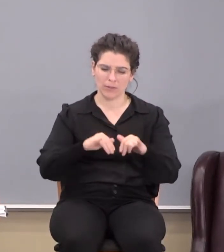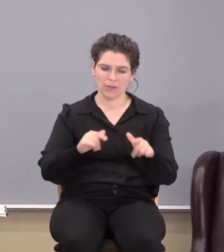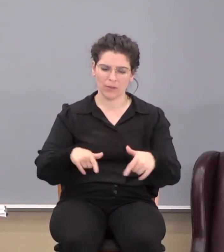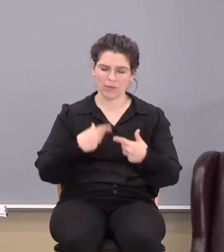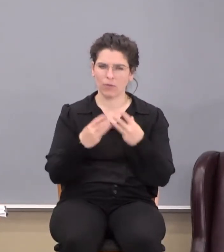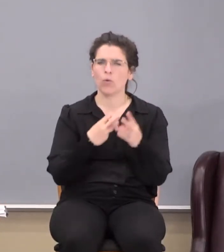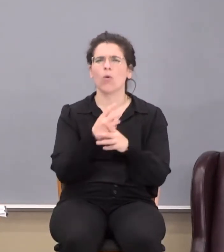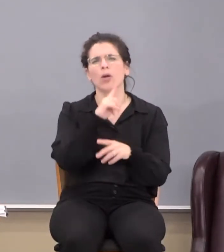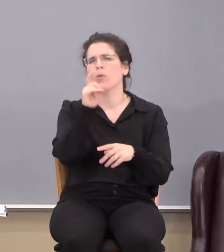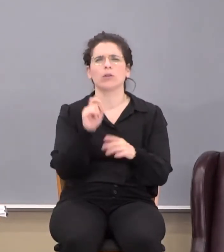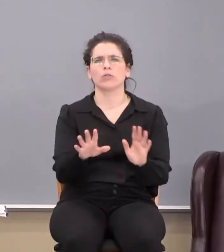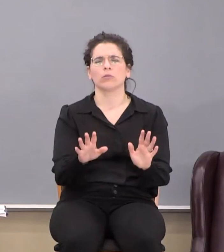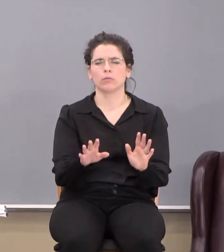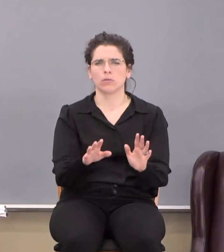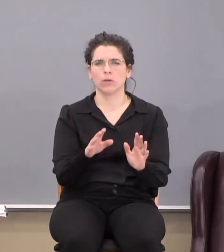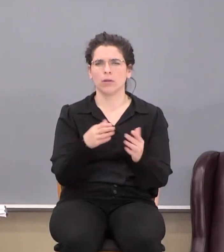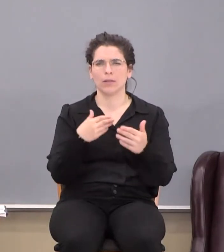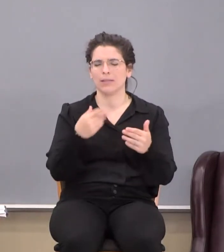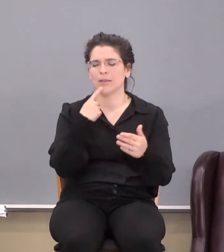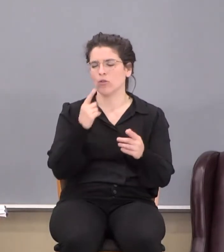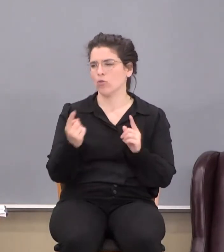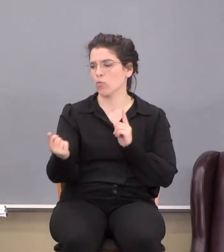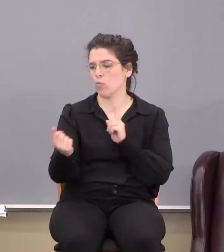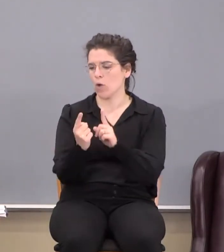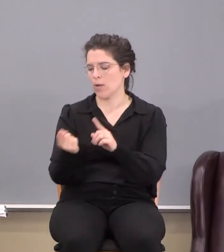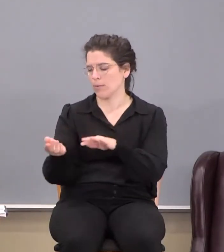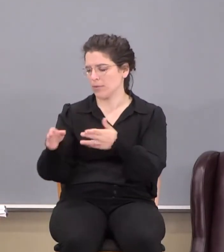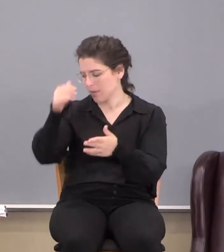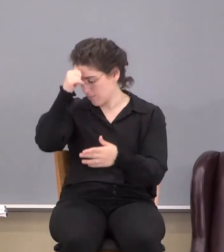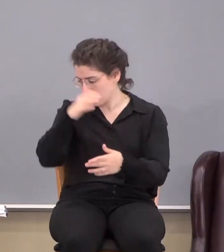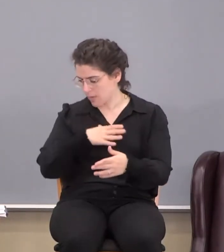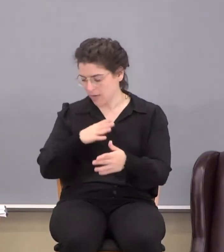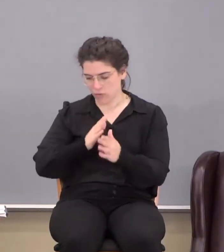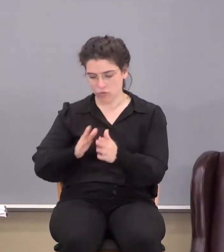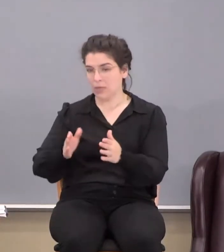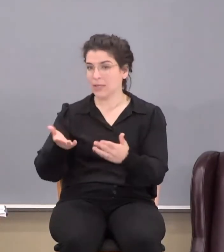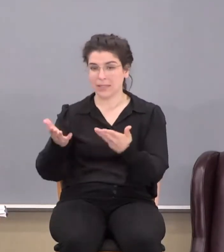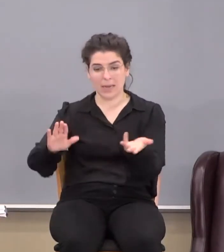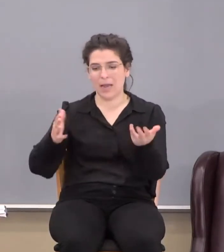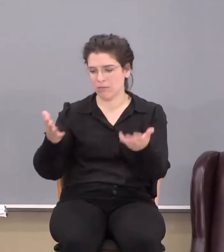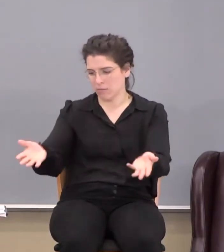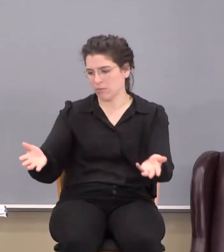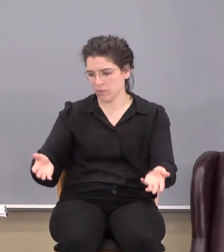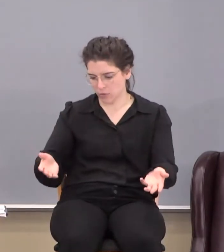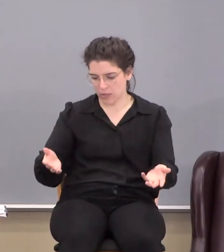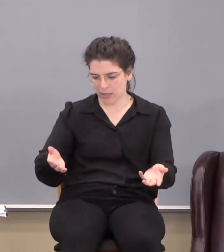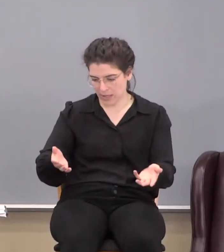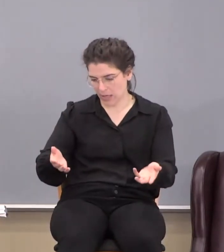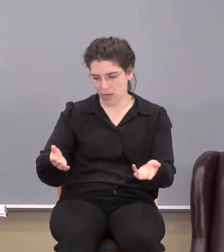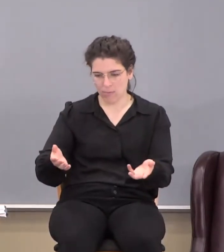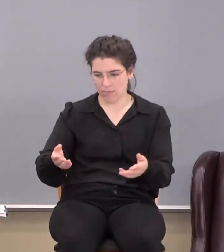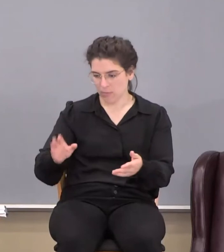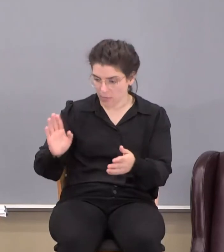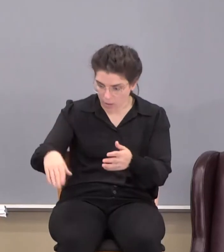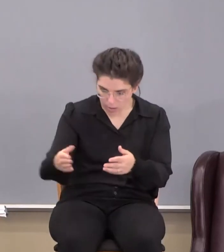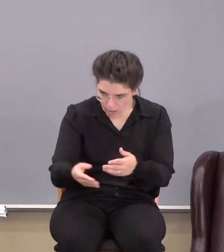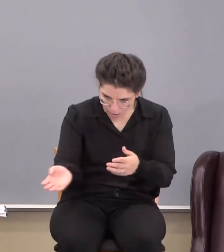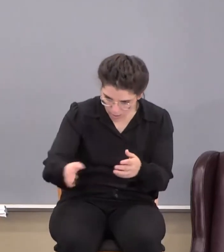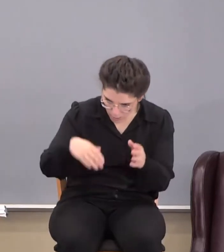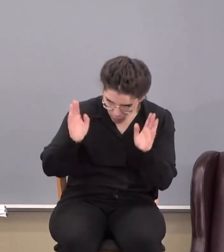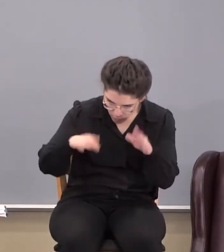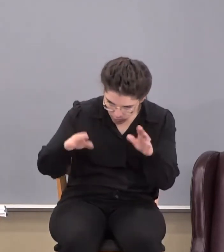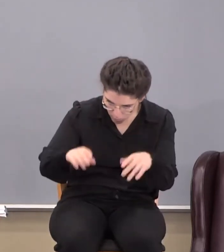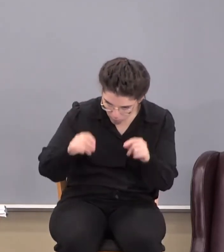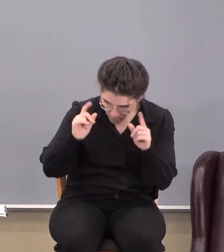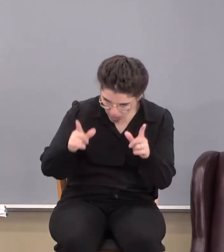Okay, I've a question. Let's say you walk up to this dead guy on the street. He's just a dead guy. He's just there. You can kick him. You can slap him on the face. Pour